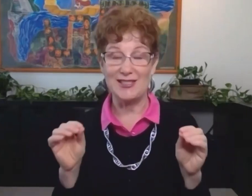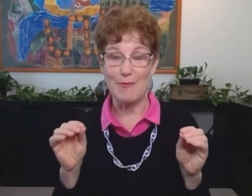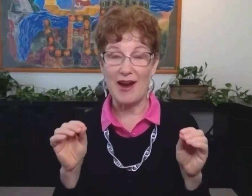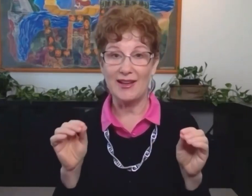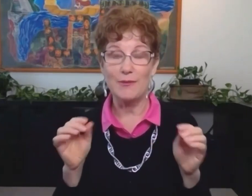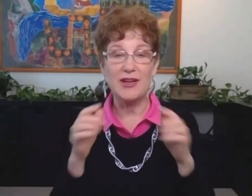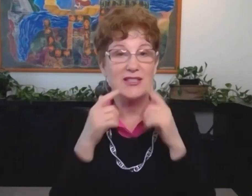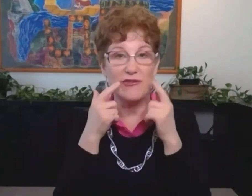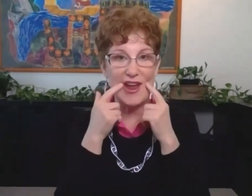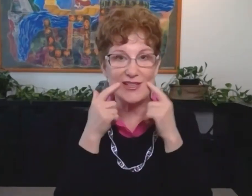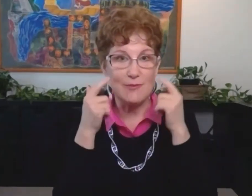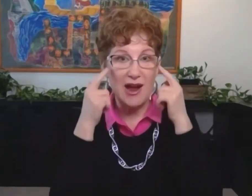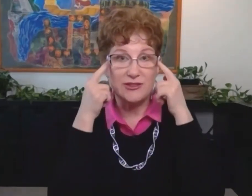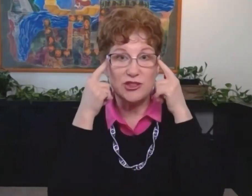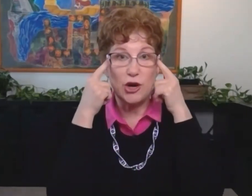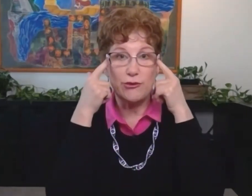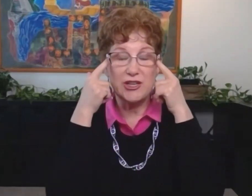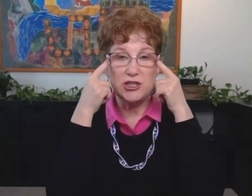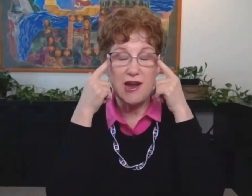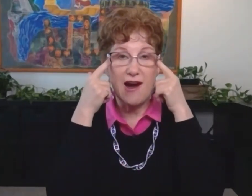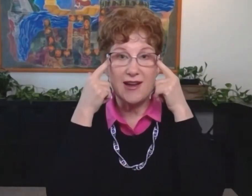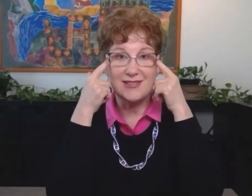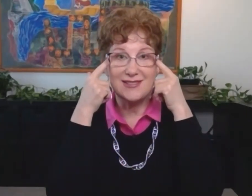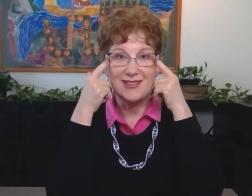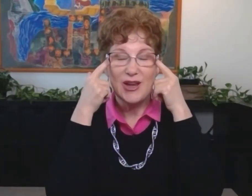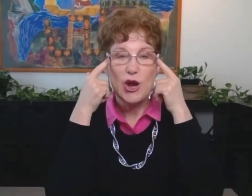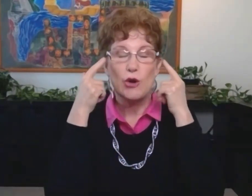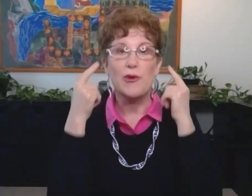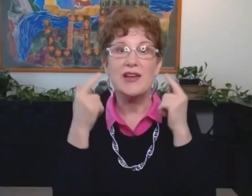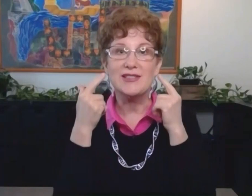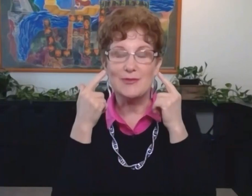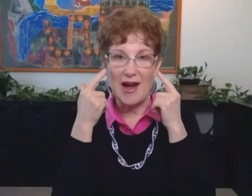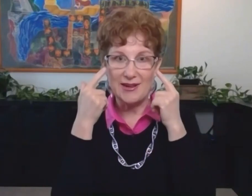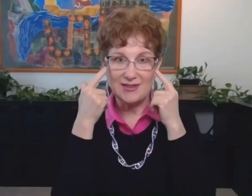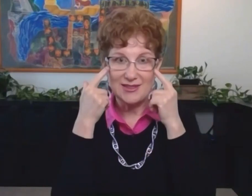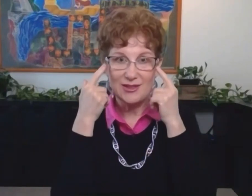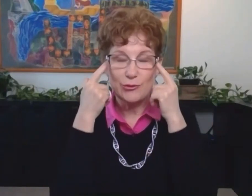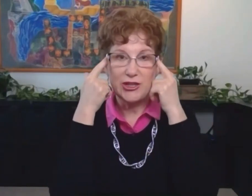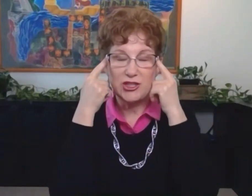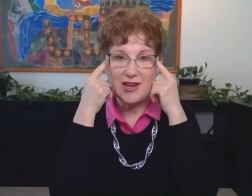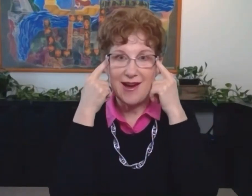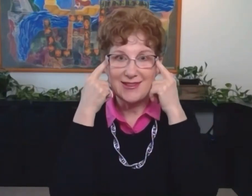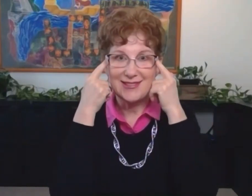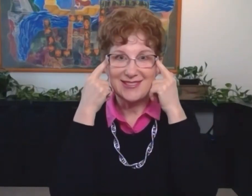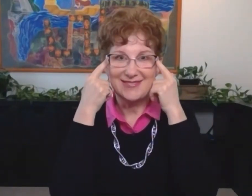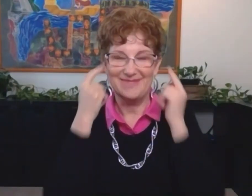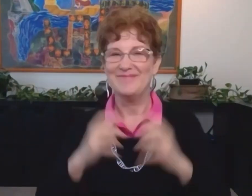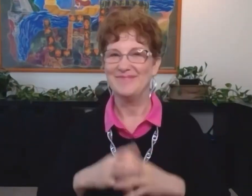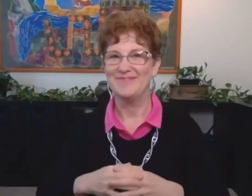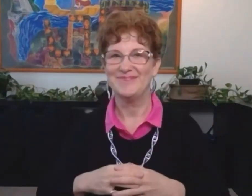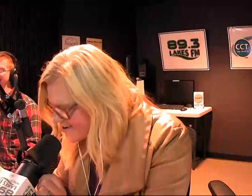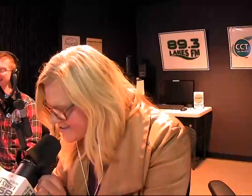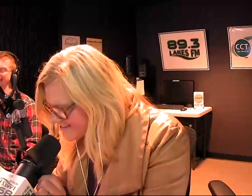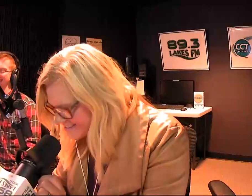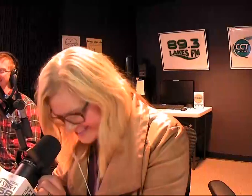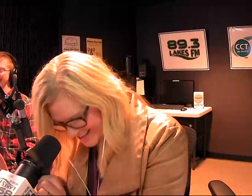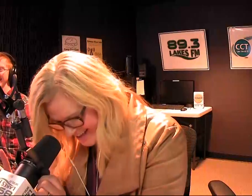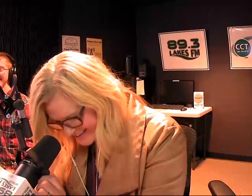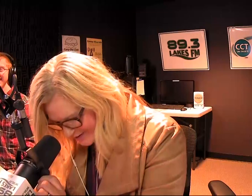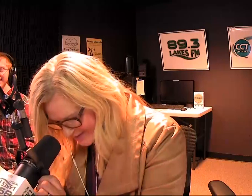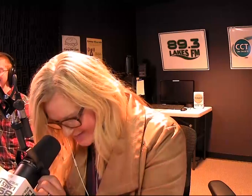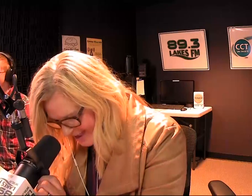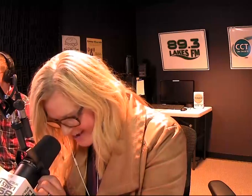genuinely smiling because fake smiles don't reach the eyes. Real smiles reach the eyes. Oh,